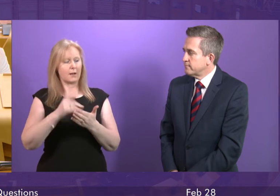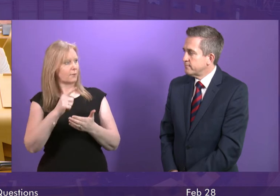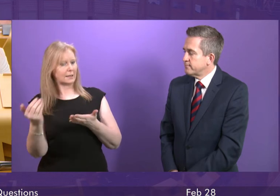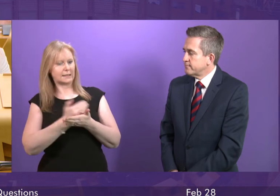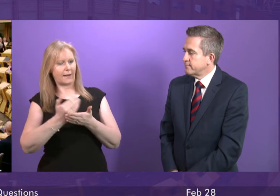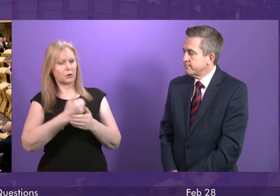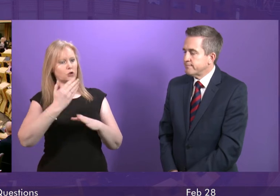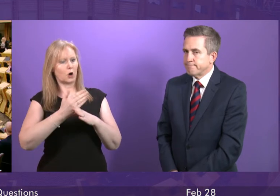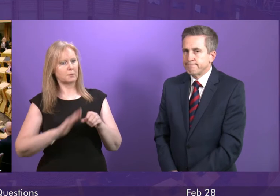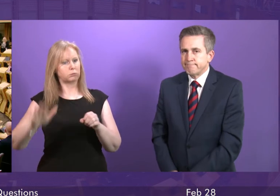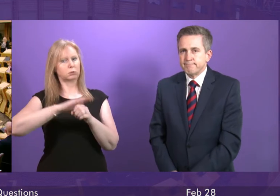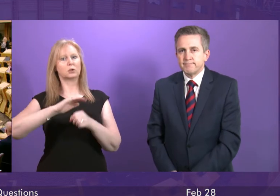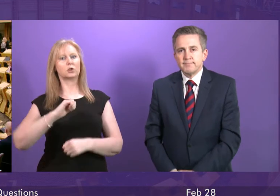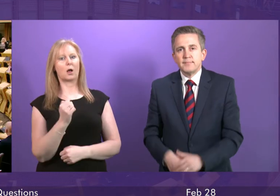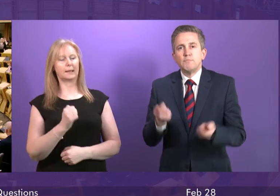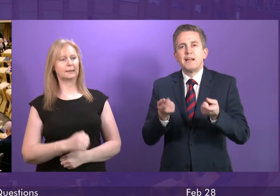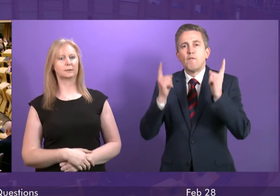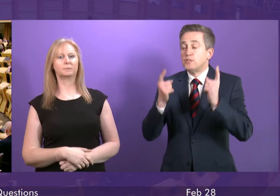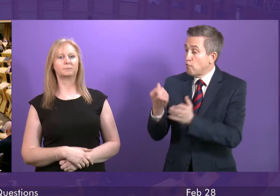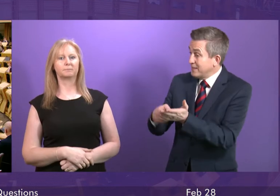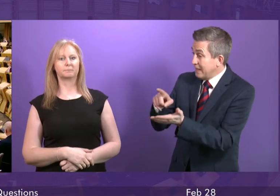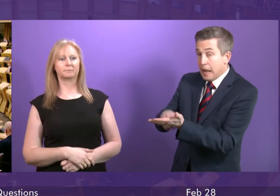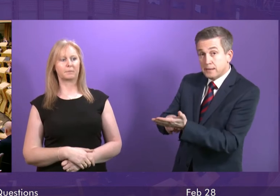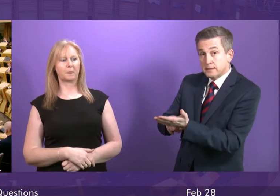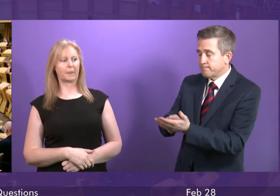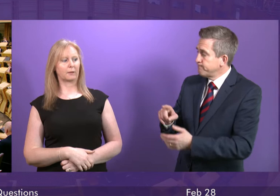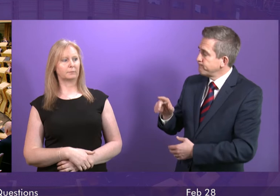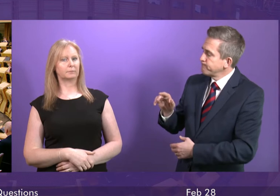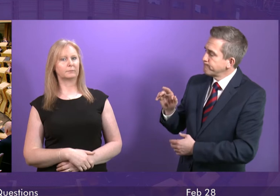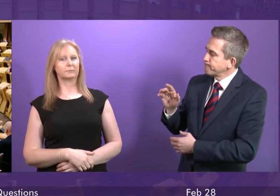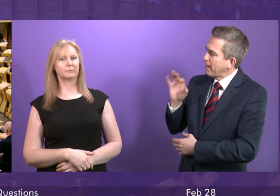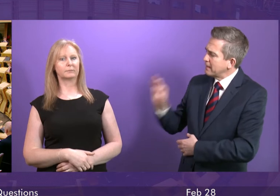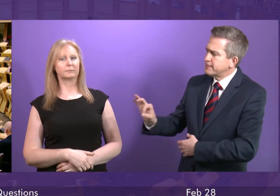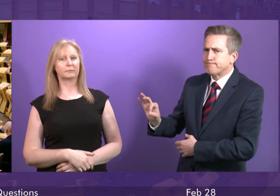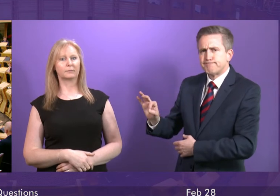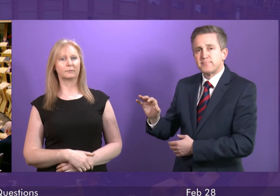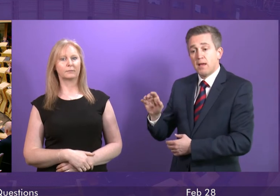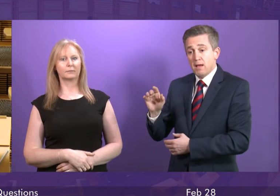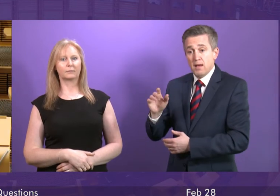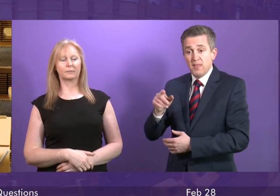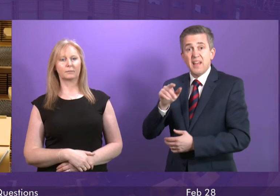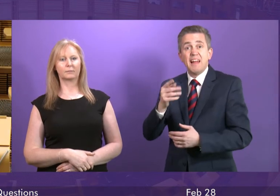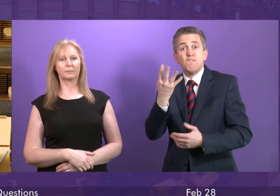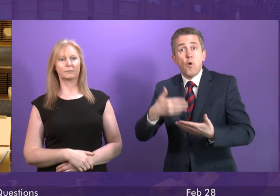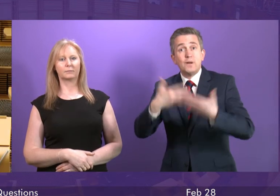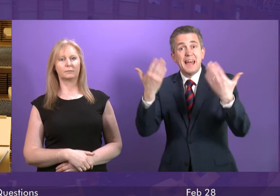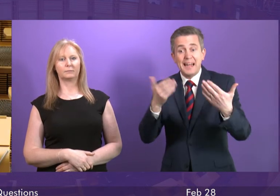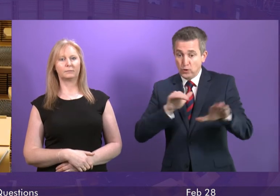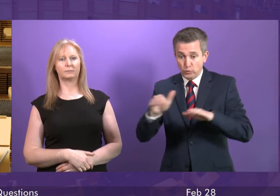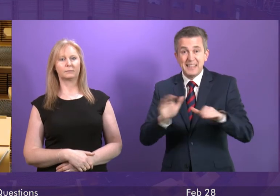the country. Richard Leonard. But First Minister, this consultation ends in just four days' time. And